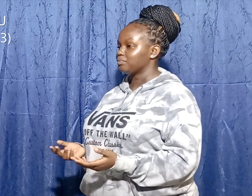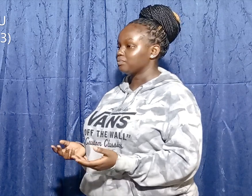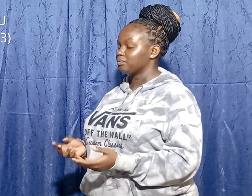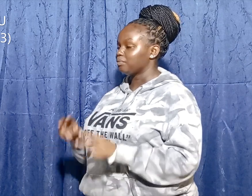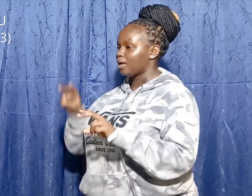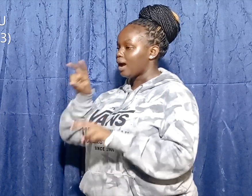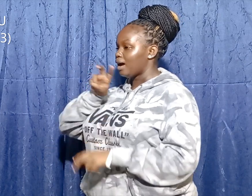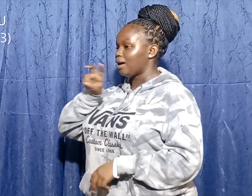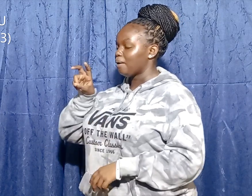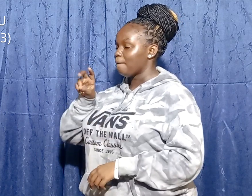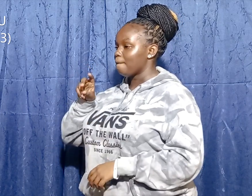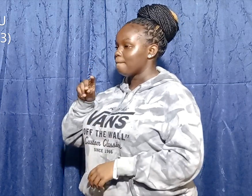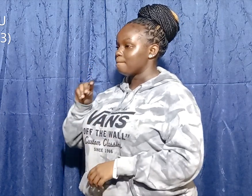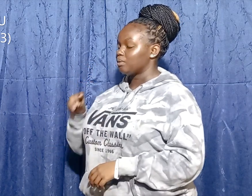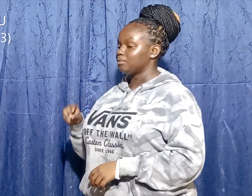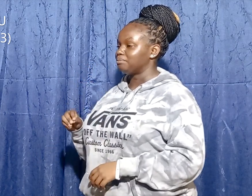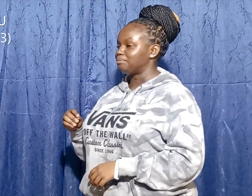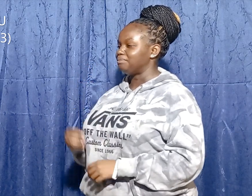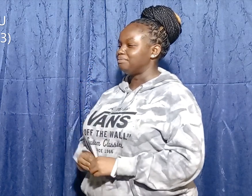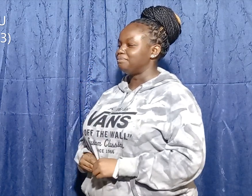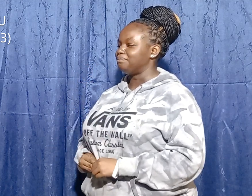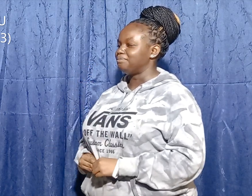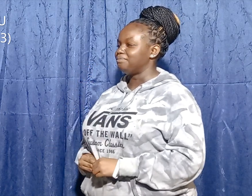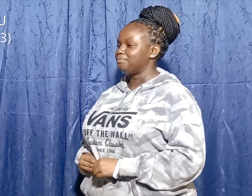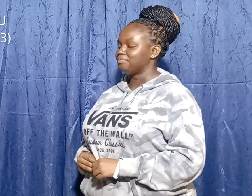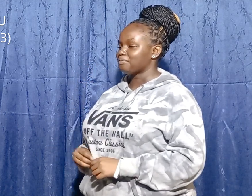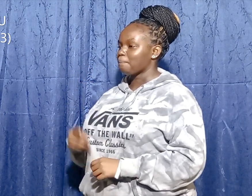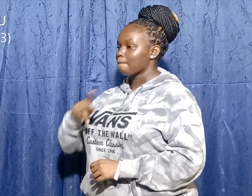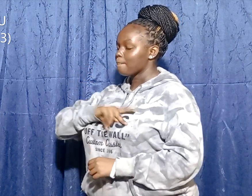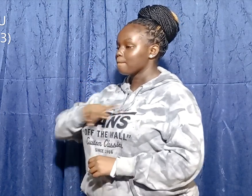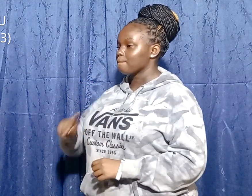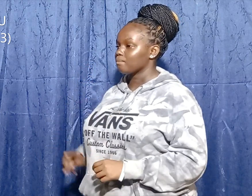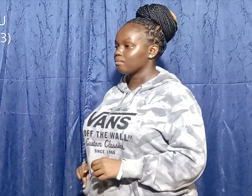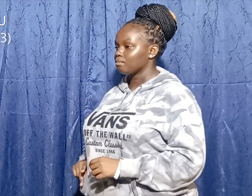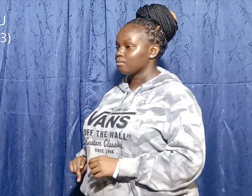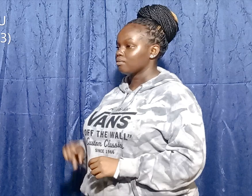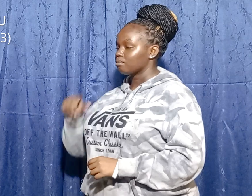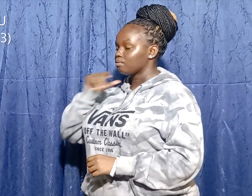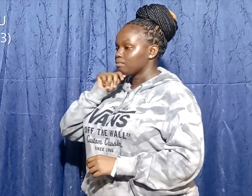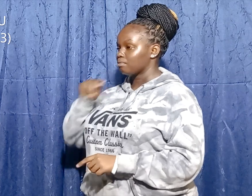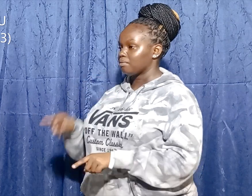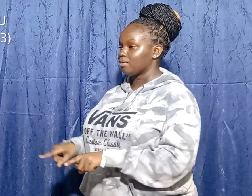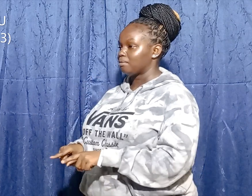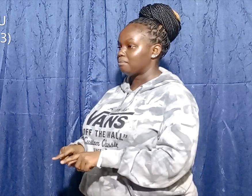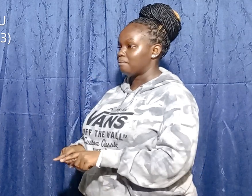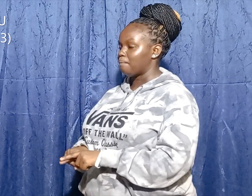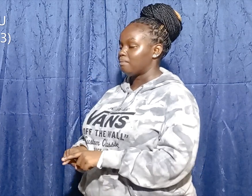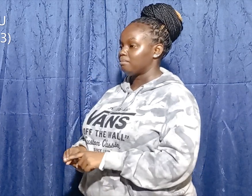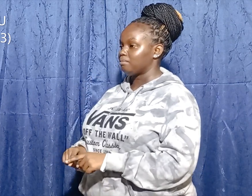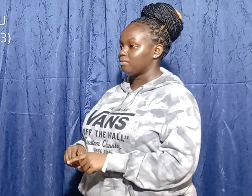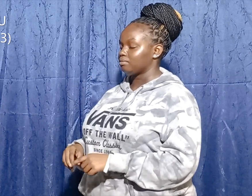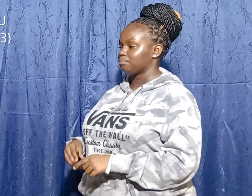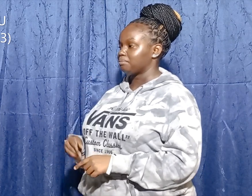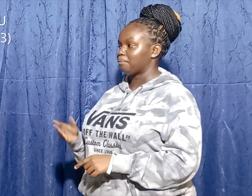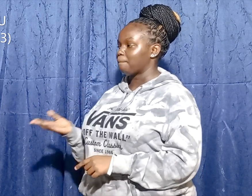are there. Now, you go. David agreed. Tomorrow morning,